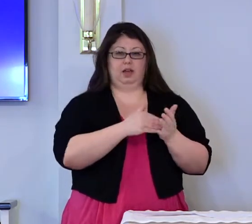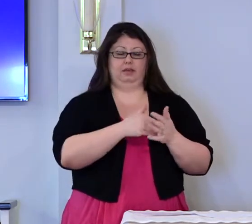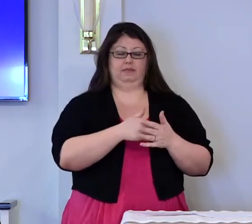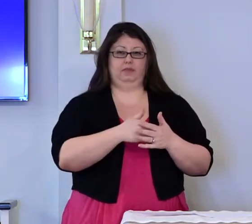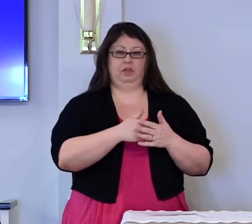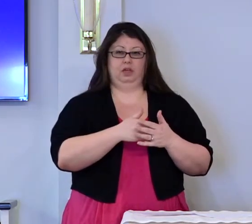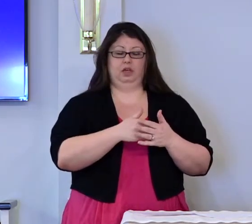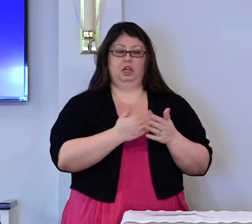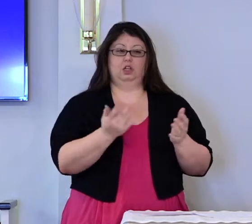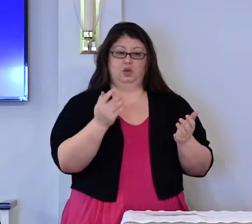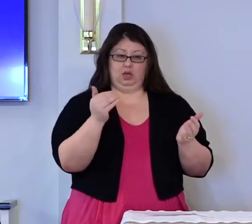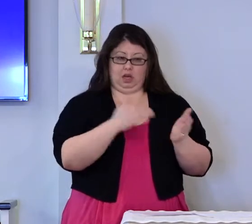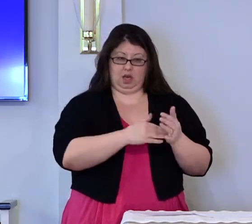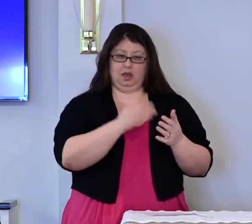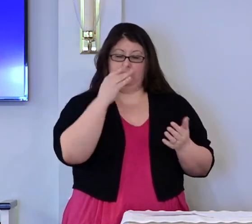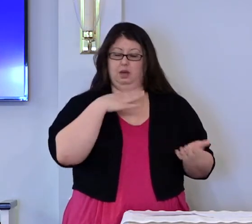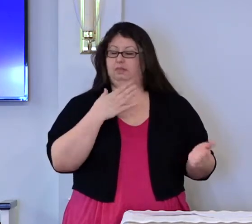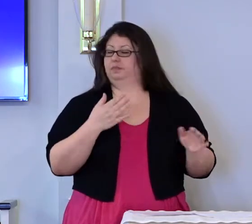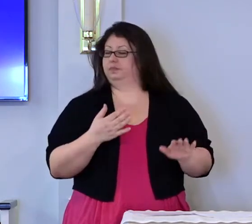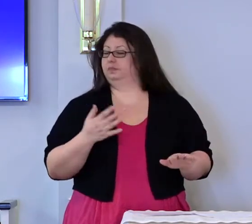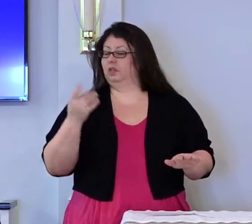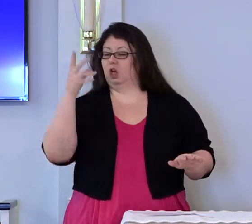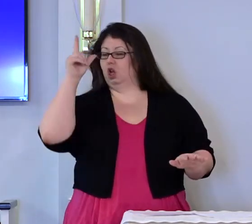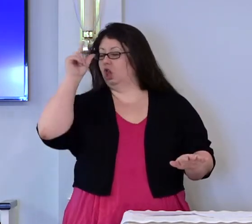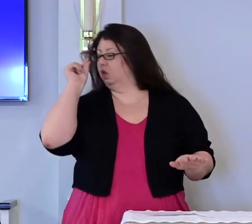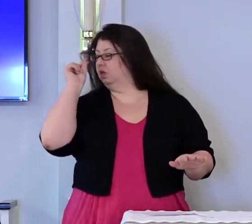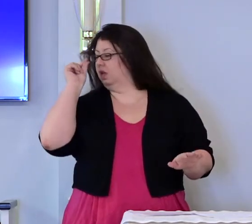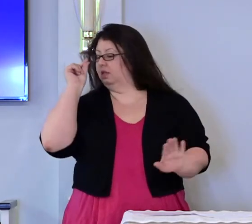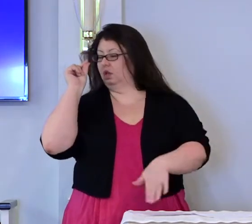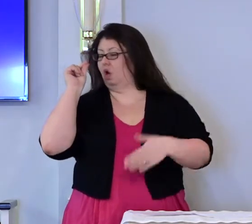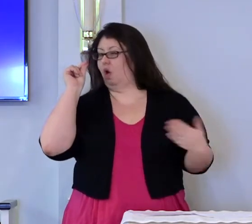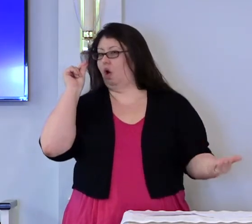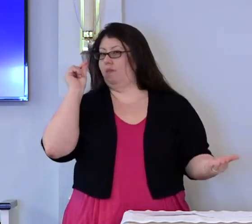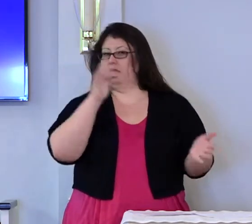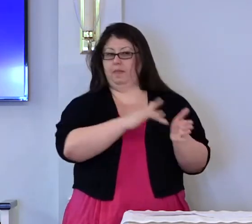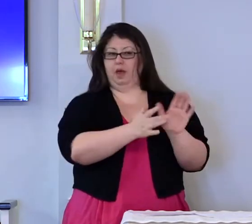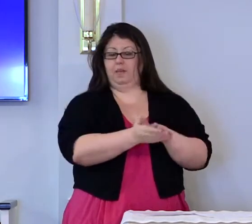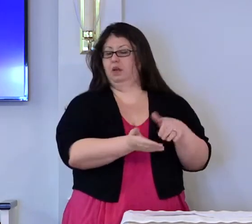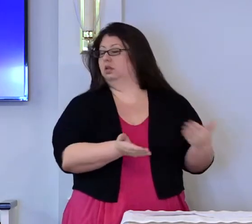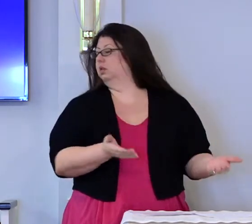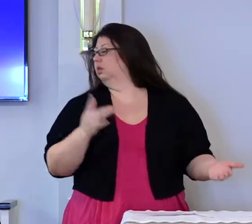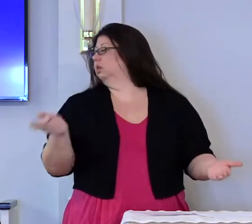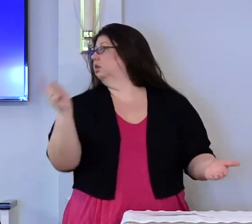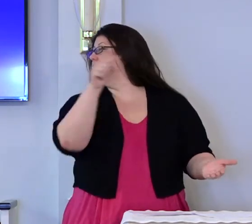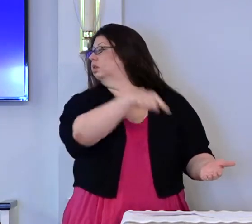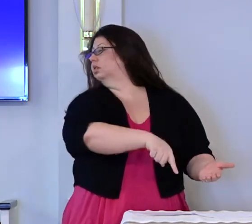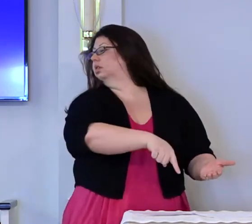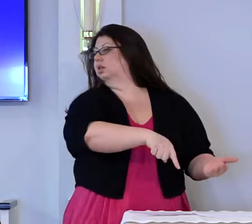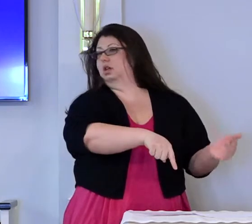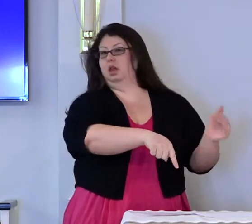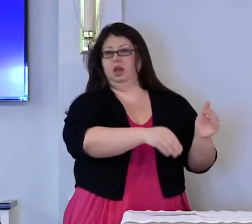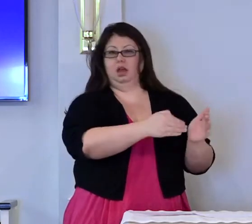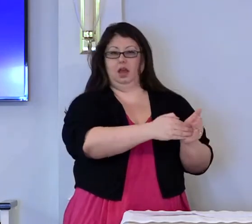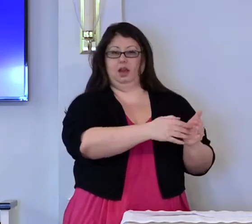He closed his eyes, opened up the Bible, and put his finger on the page.